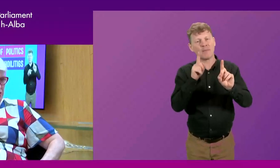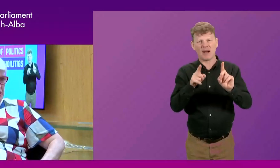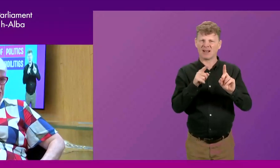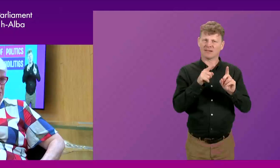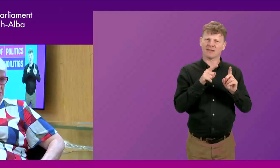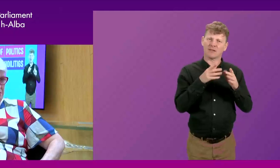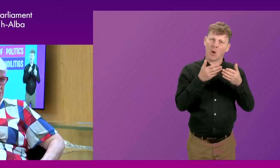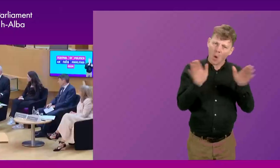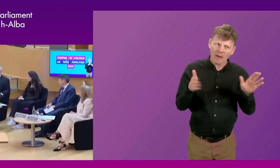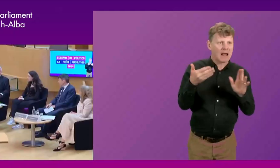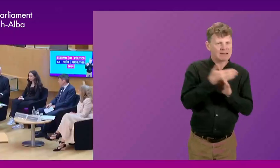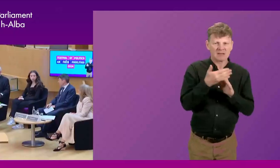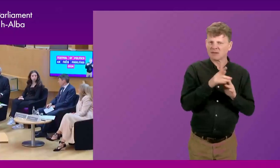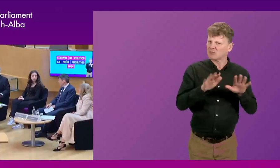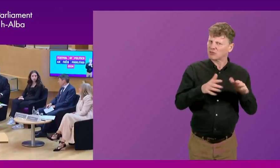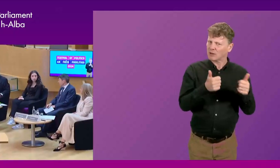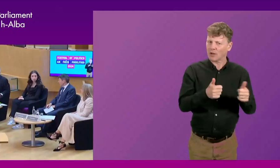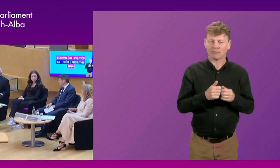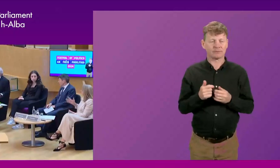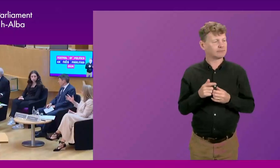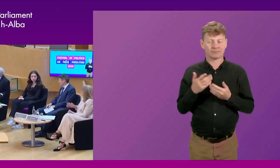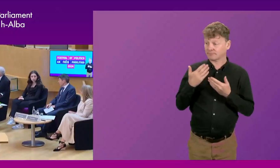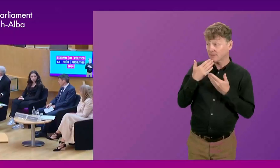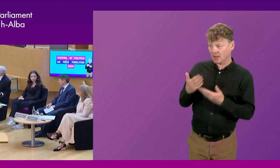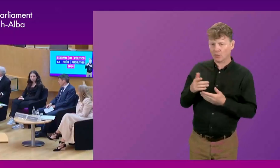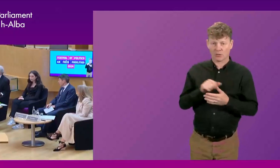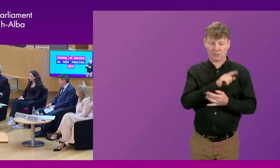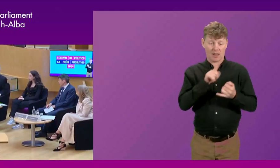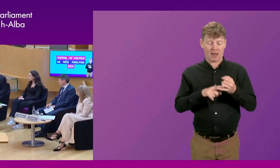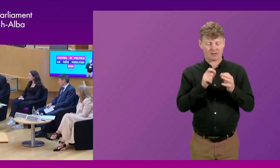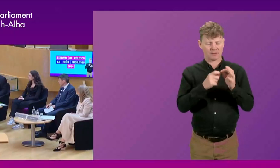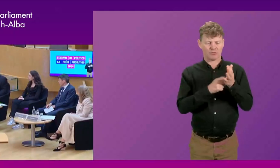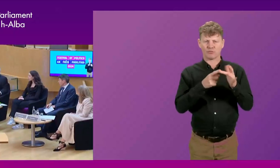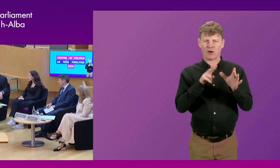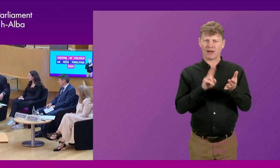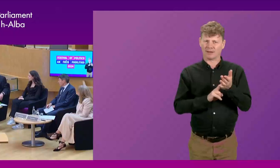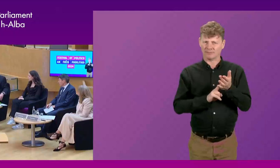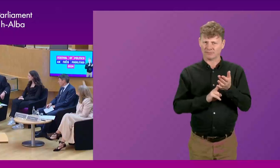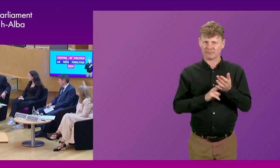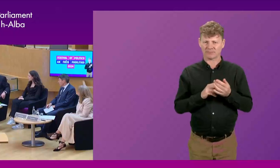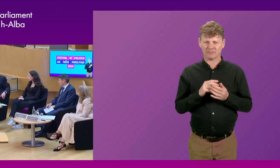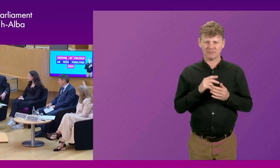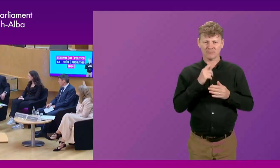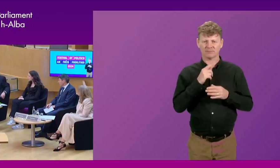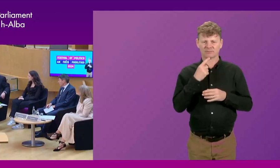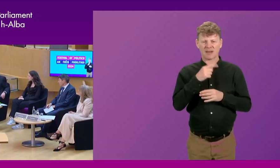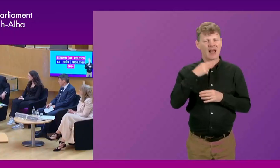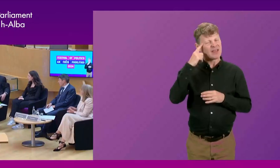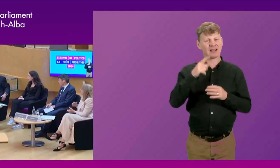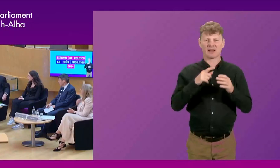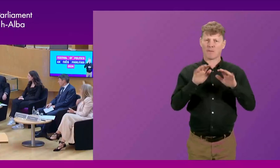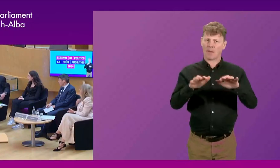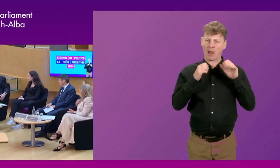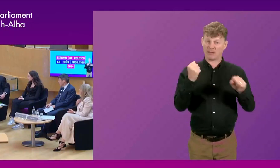we've done pretty well. Thank you. And finally, on this one, to Brian, on those founding principles. I think broadly, parliaments do three things. They make the law,